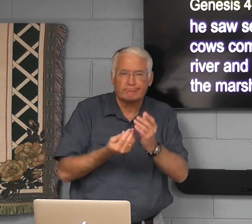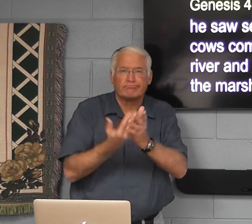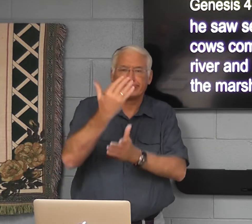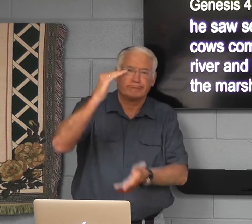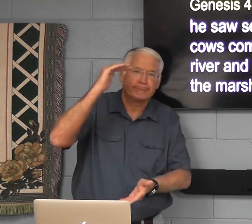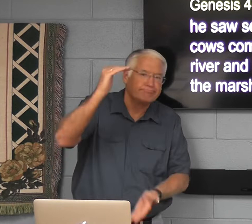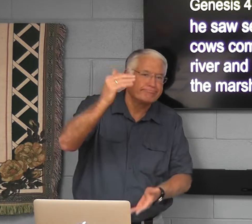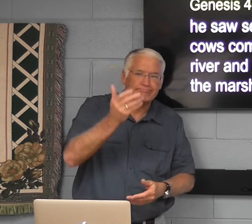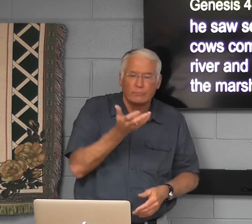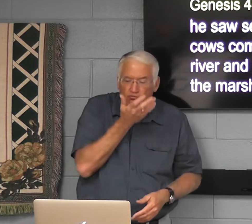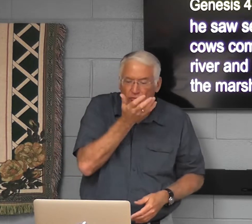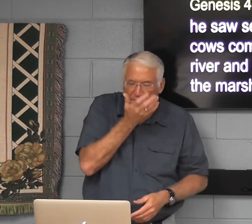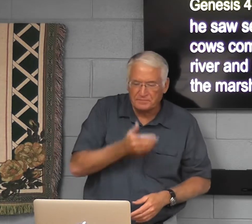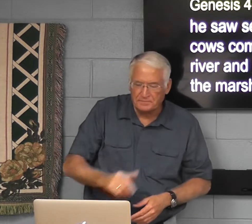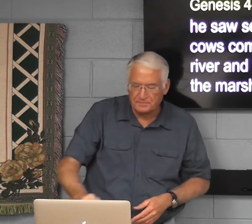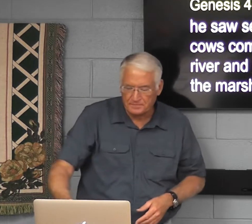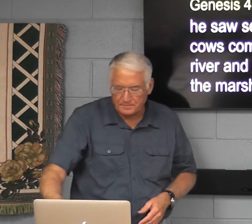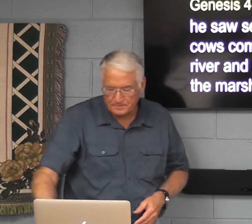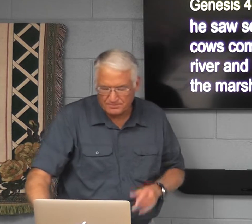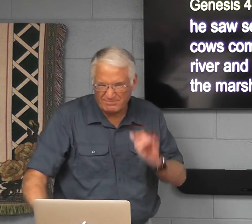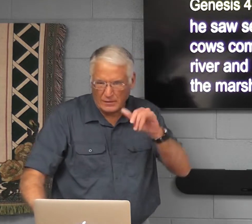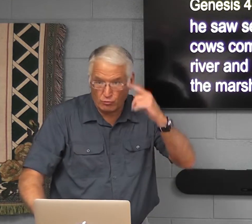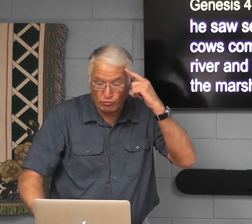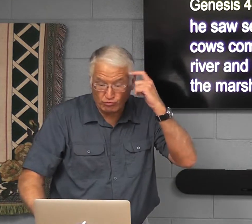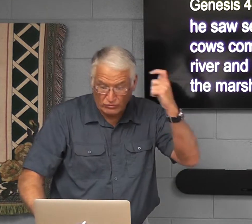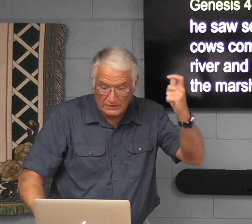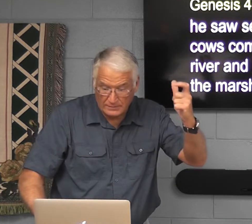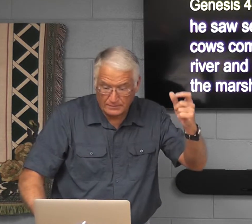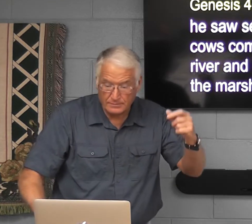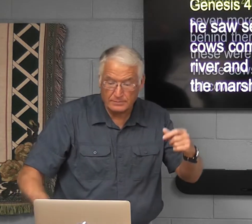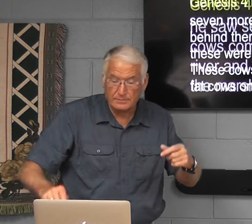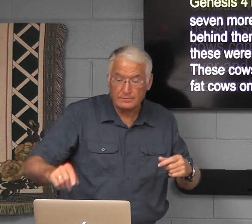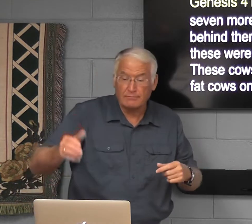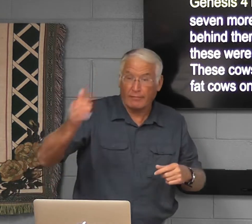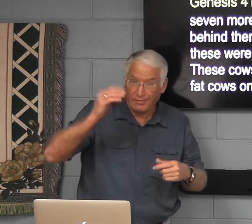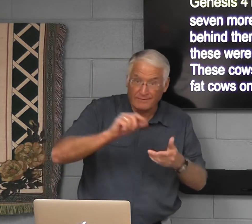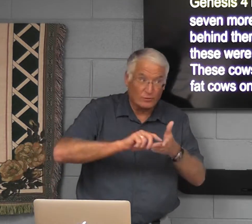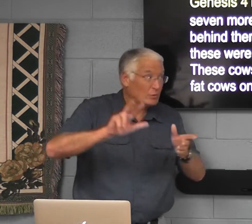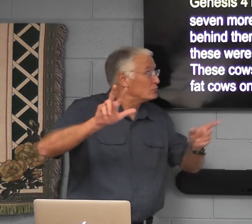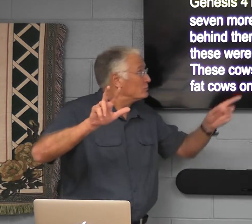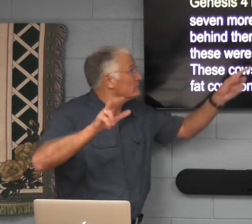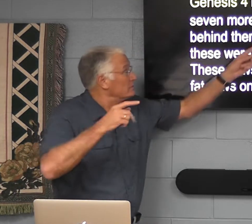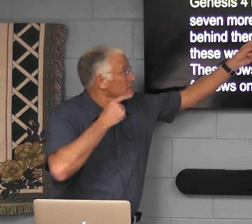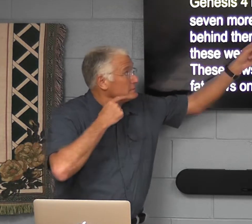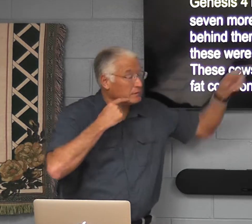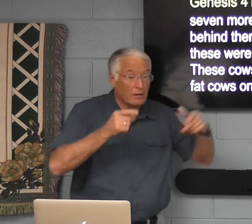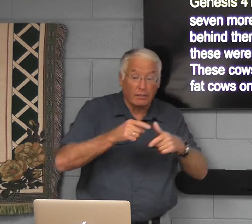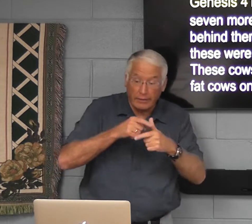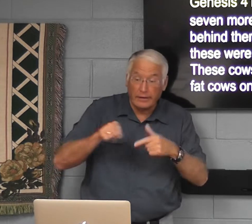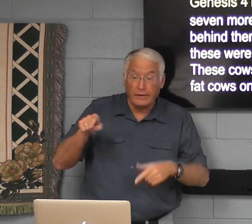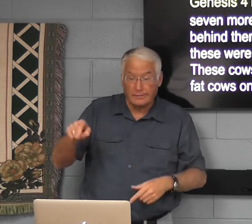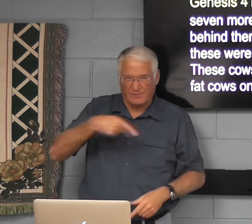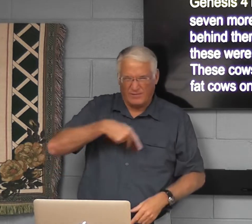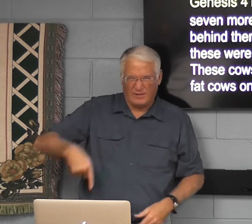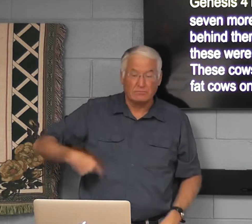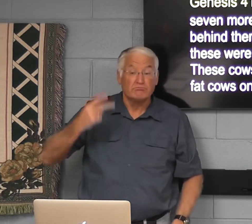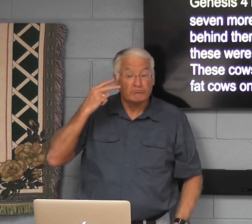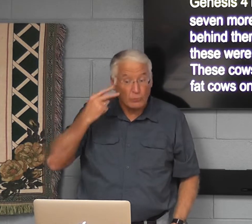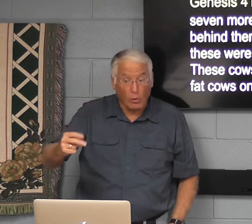But it still has vegetation that grows, grass that grows. And then he saw seven more